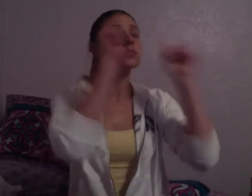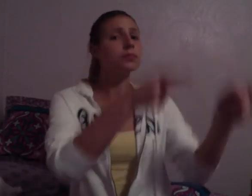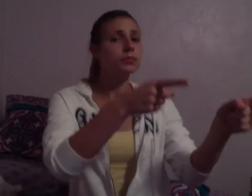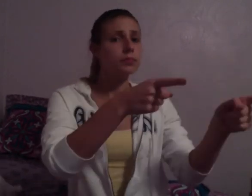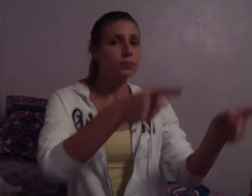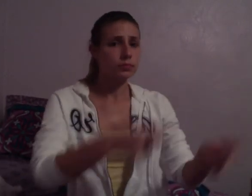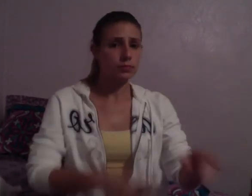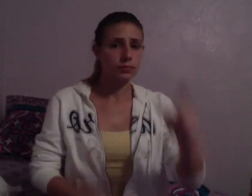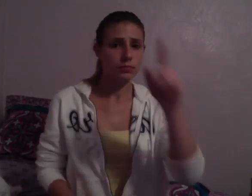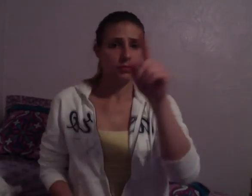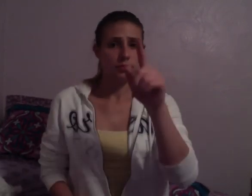I think I'm not.